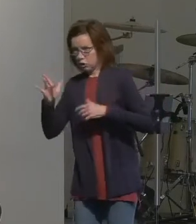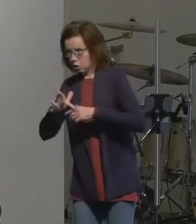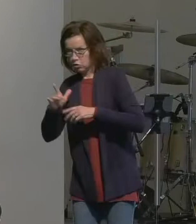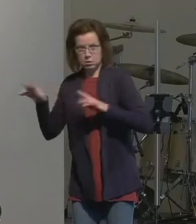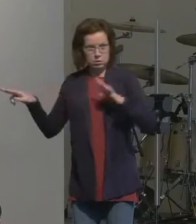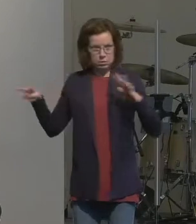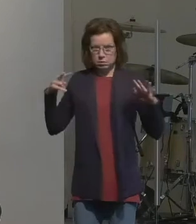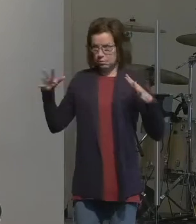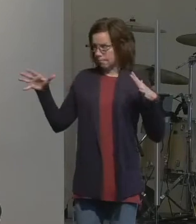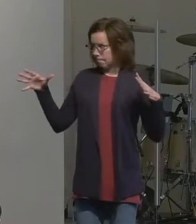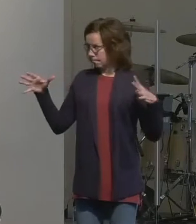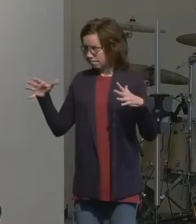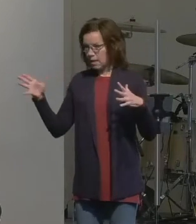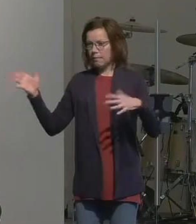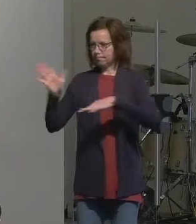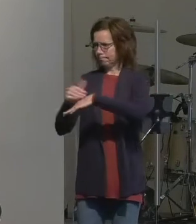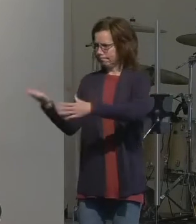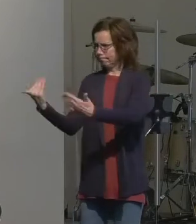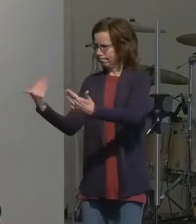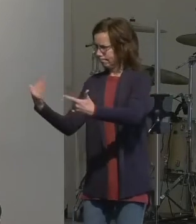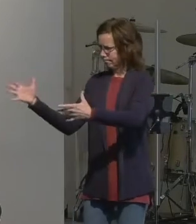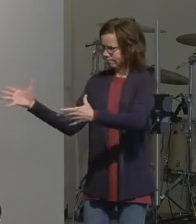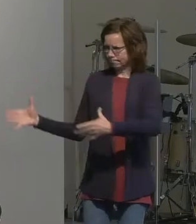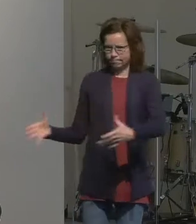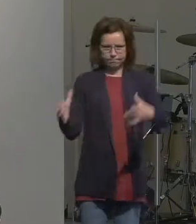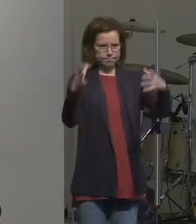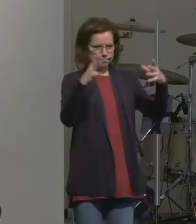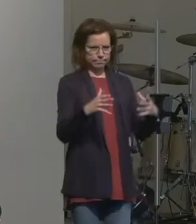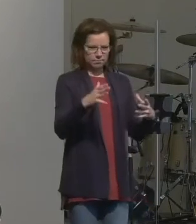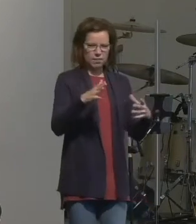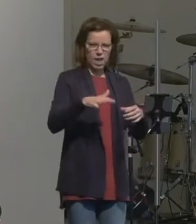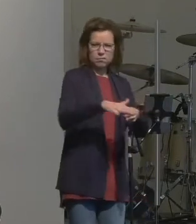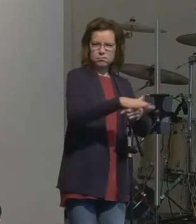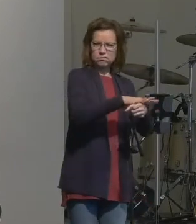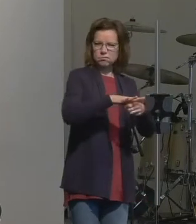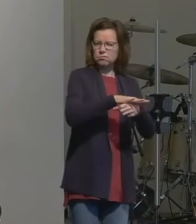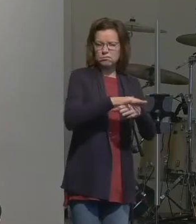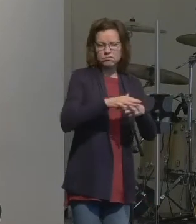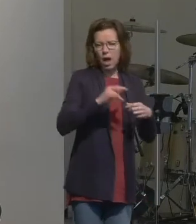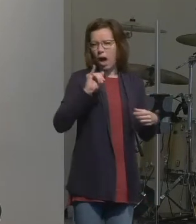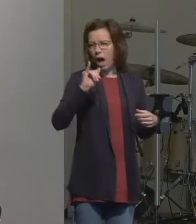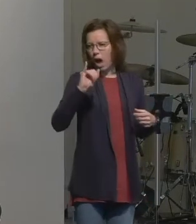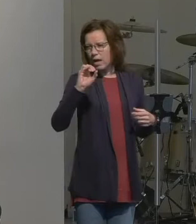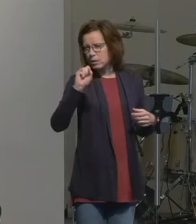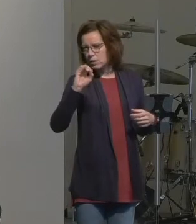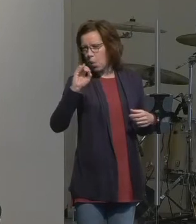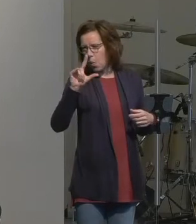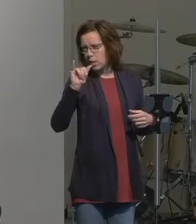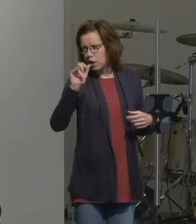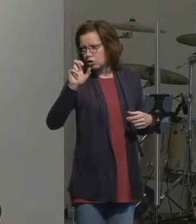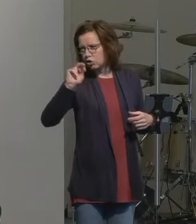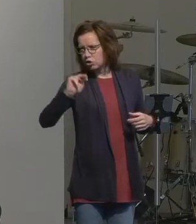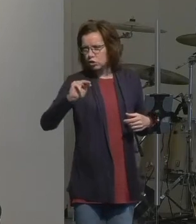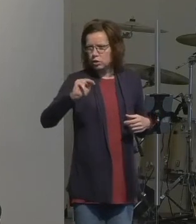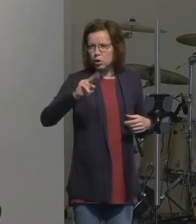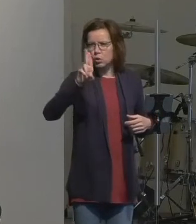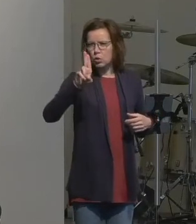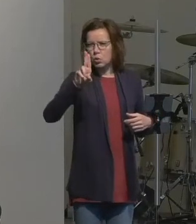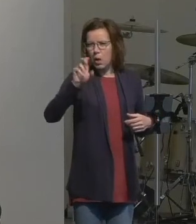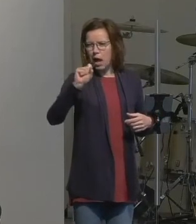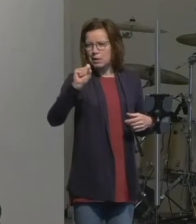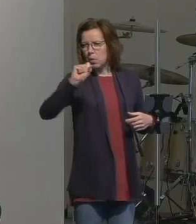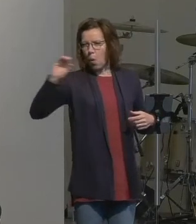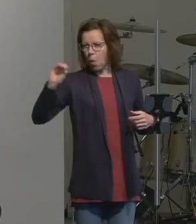They come and they have us sit in this special part of the airport which is really like isolation. They call it the USO but it's only fun if you know what's coming next.